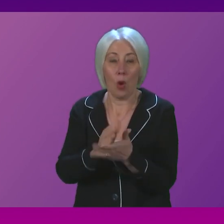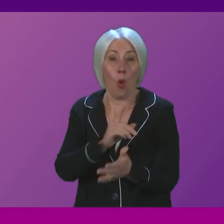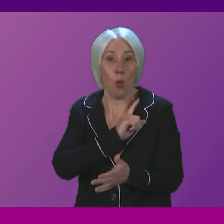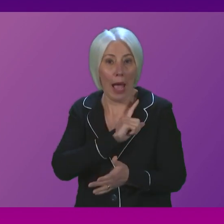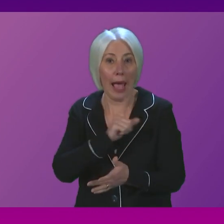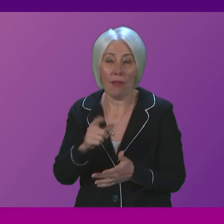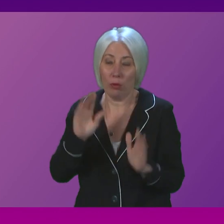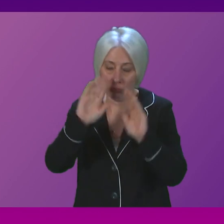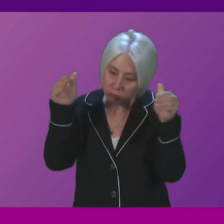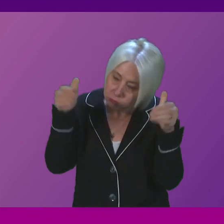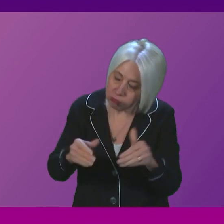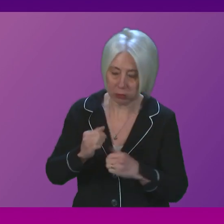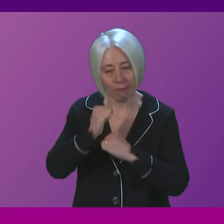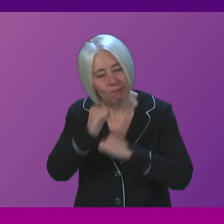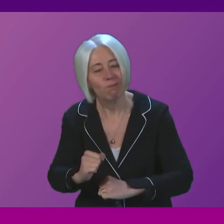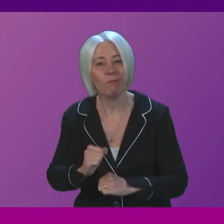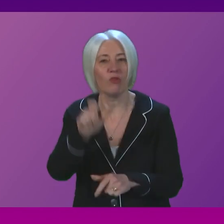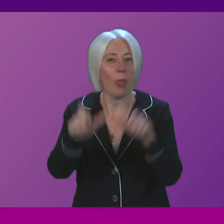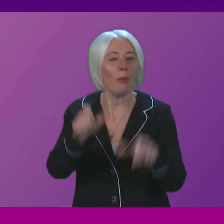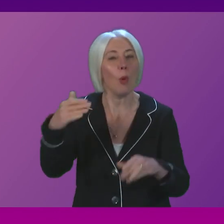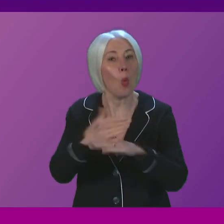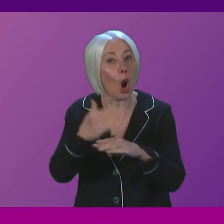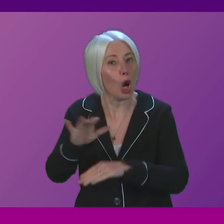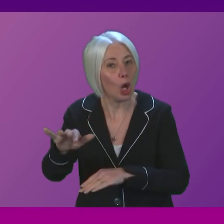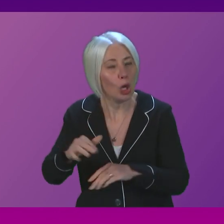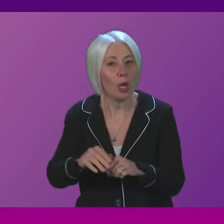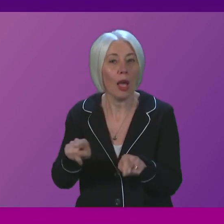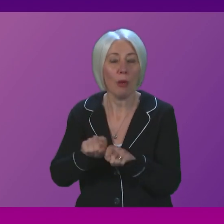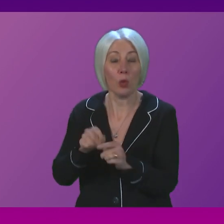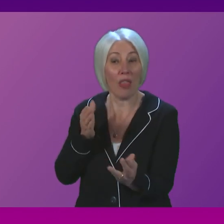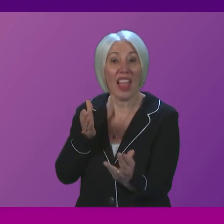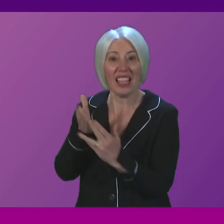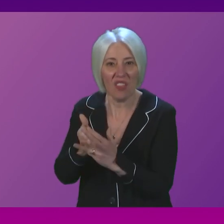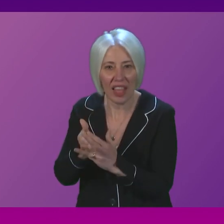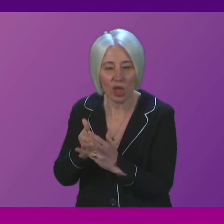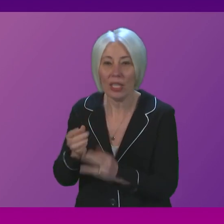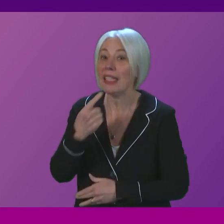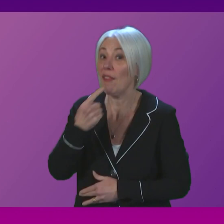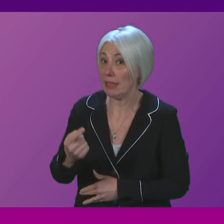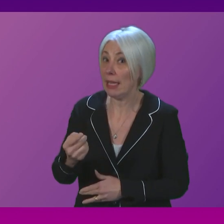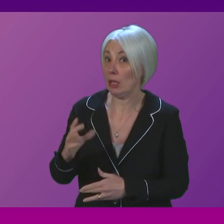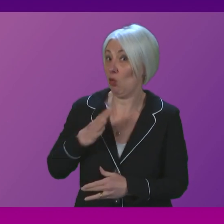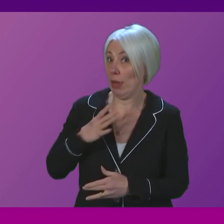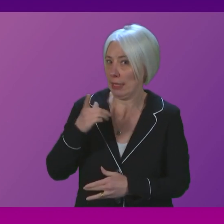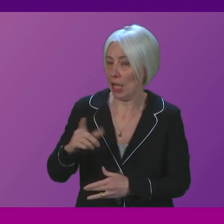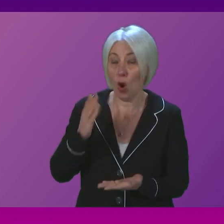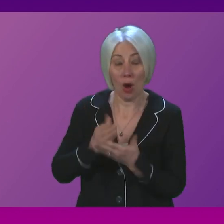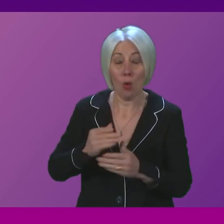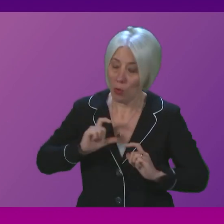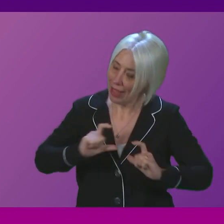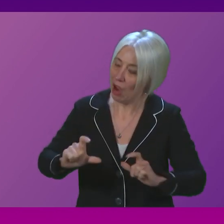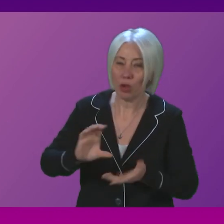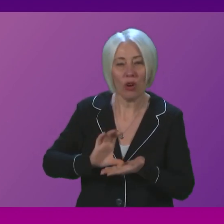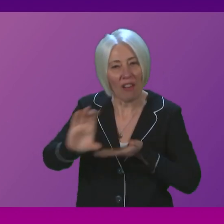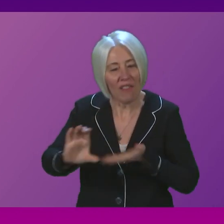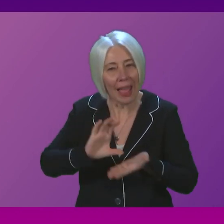of the dedication of those working in health and social care, but also the interventions that I referenced in my first question. And we will continue to invest, and